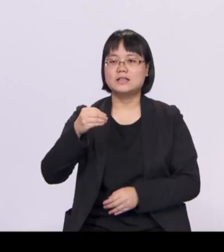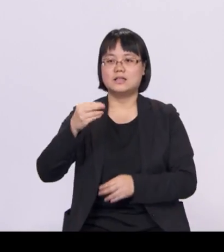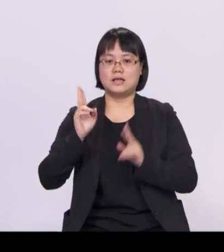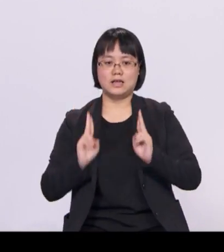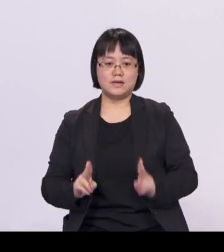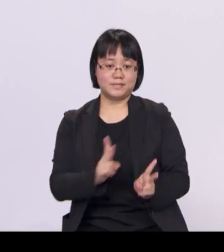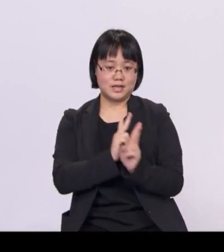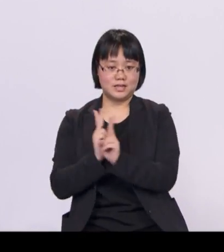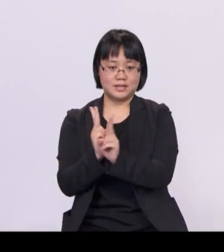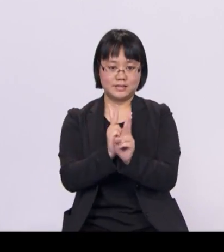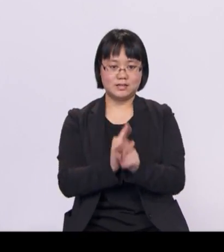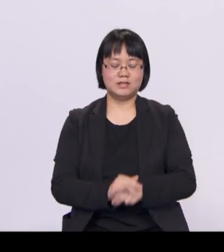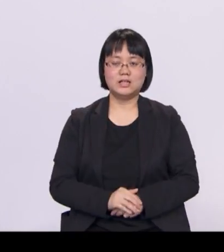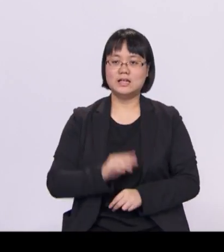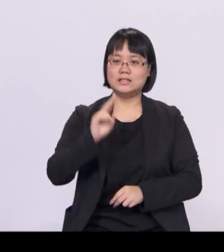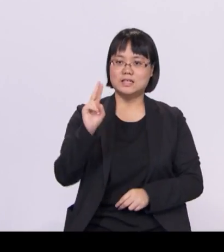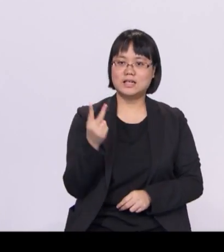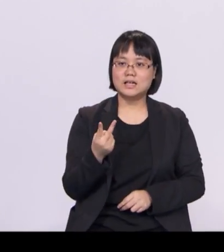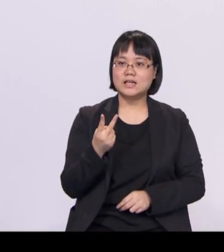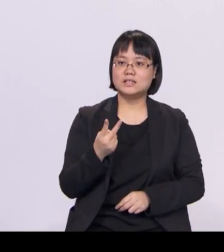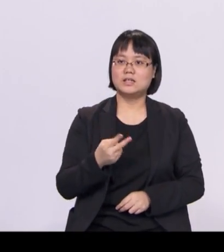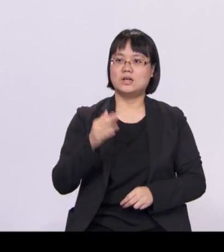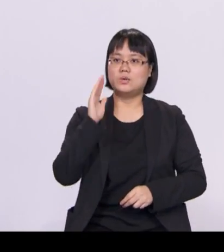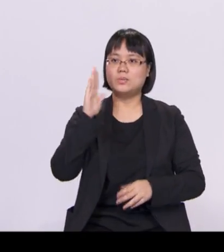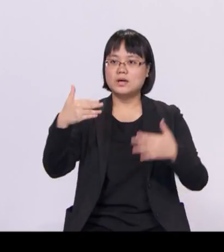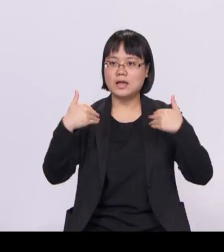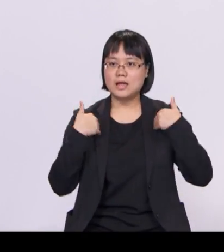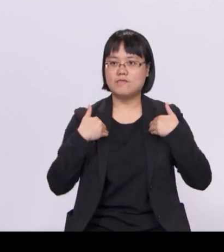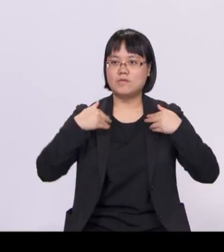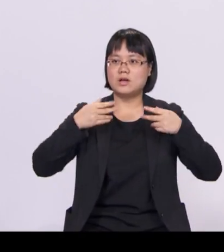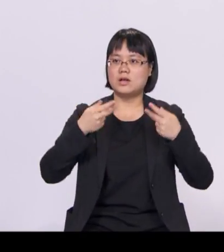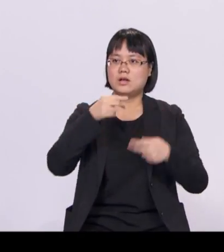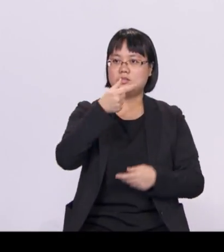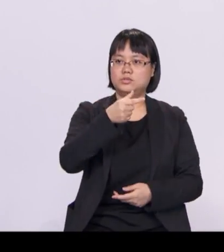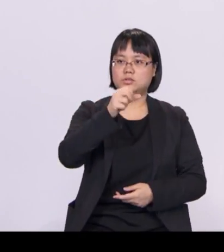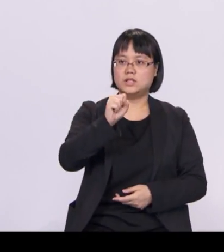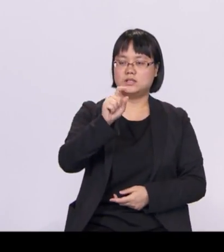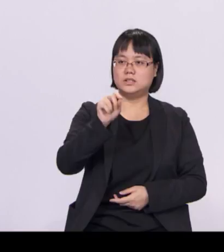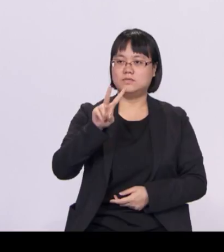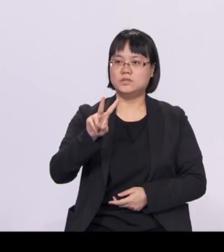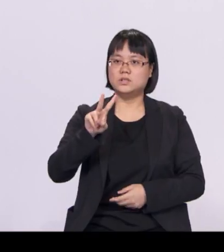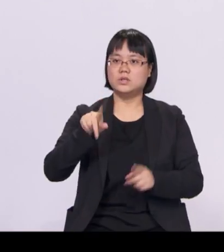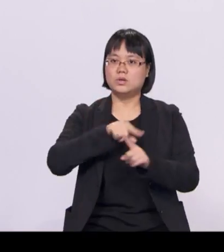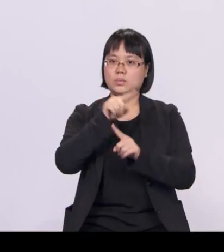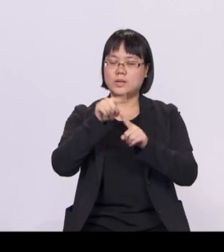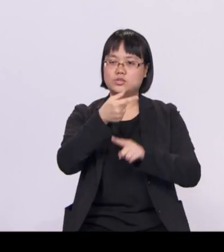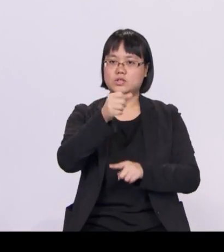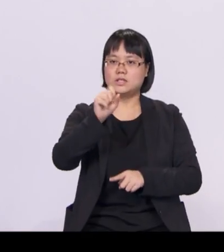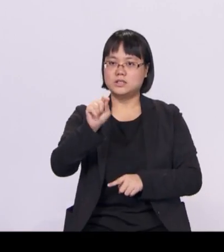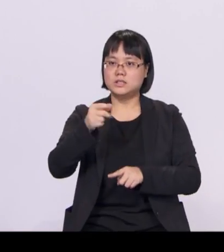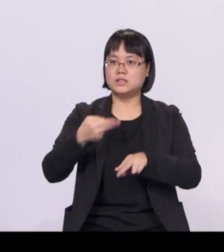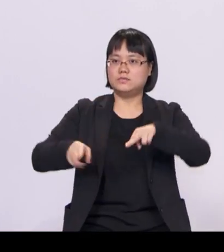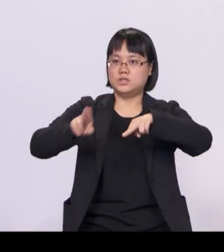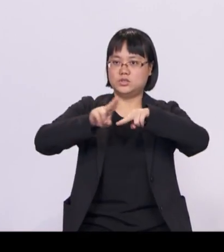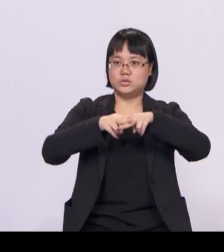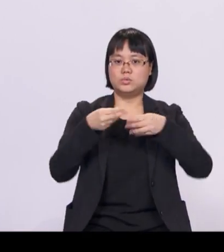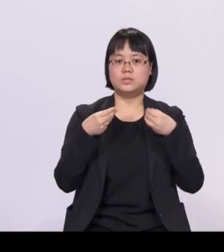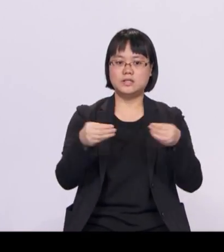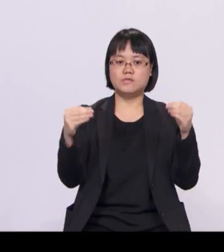enhance the permanent GST voucher scheme when the GST is increased, so as to provide more help to lower-income households